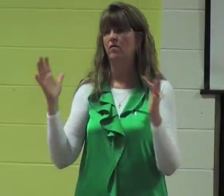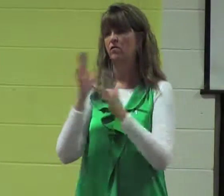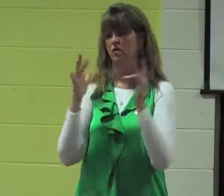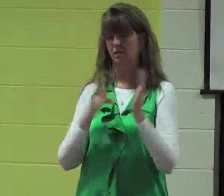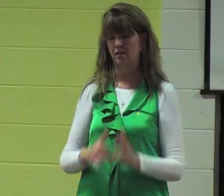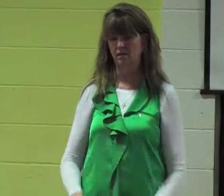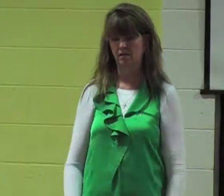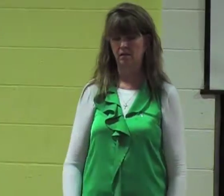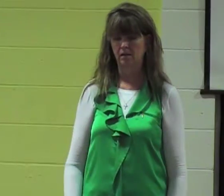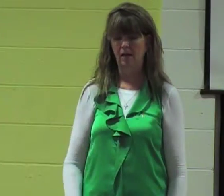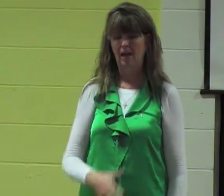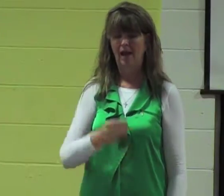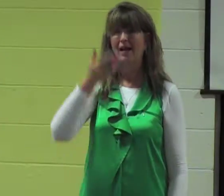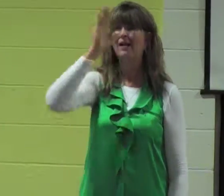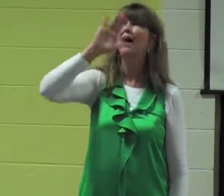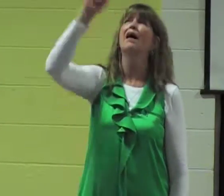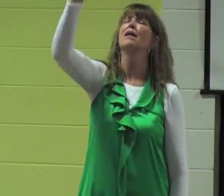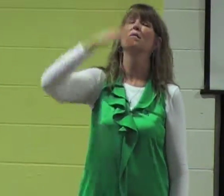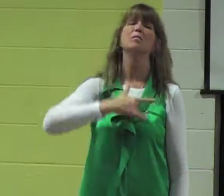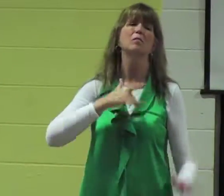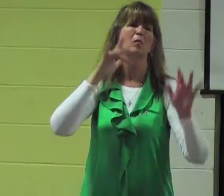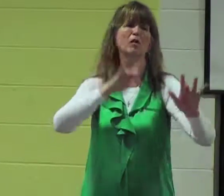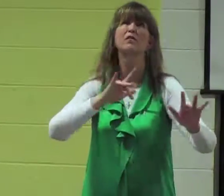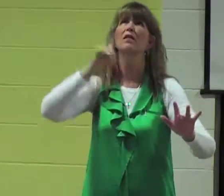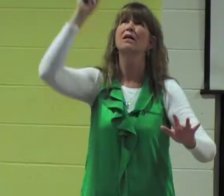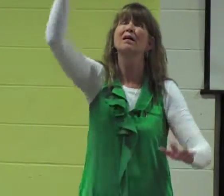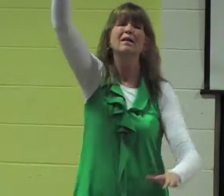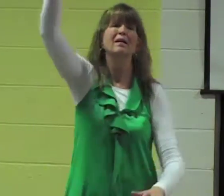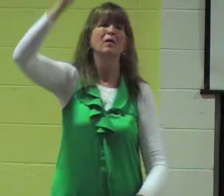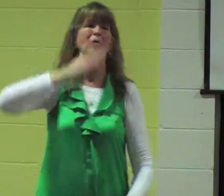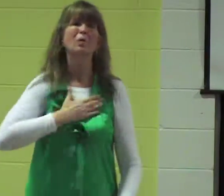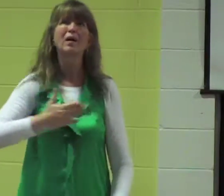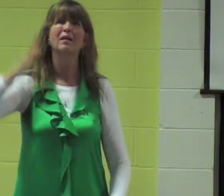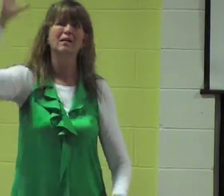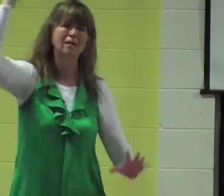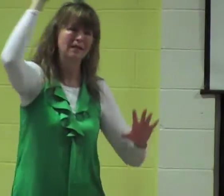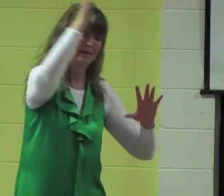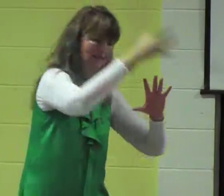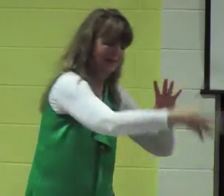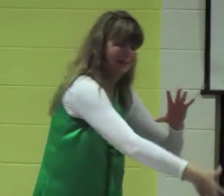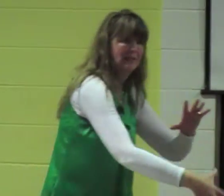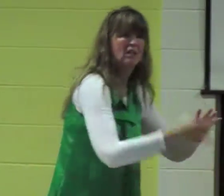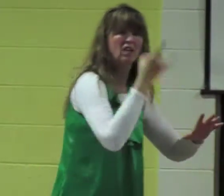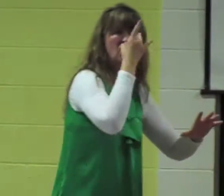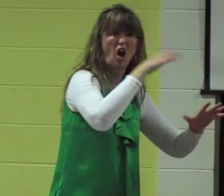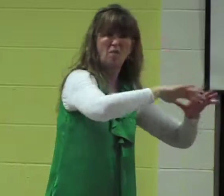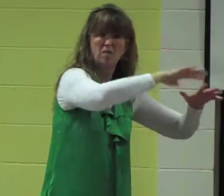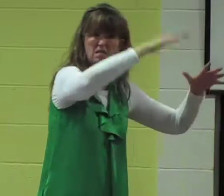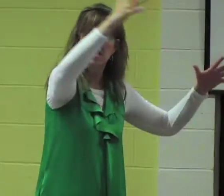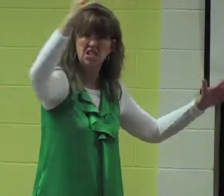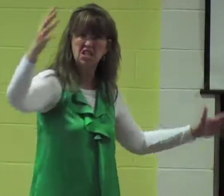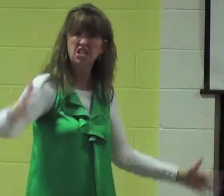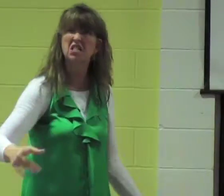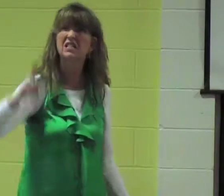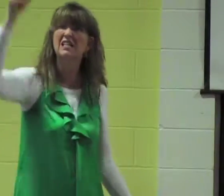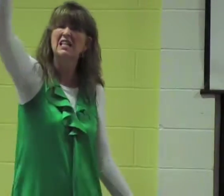are the same without Jesus but God in his mercy in his grace